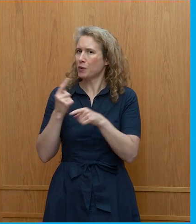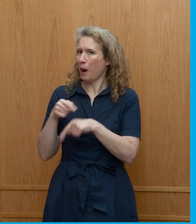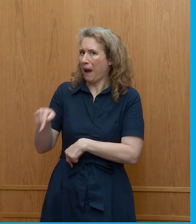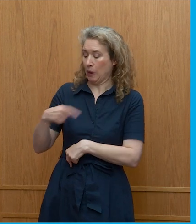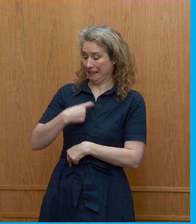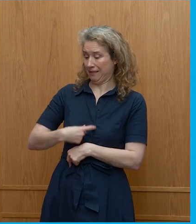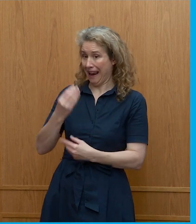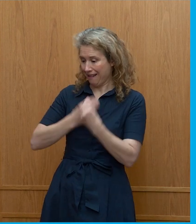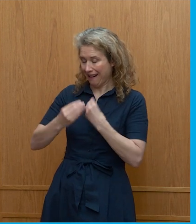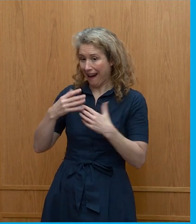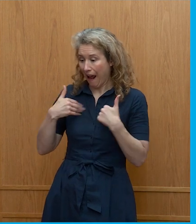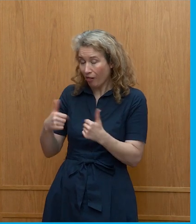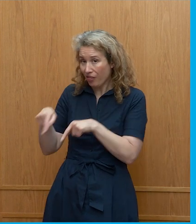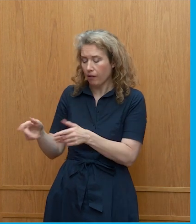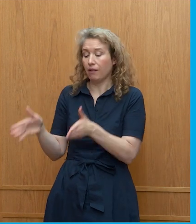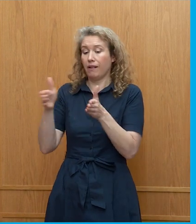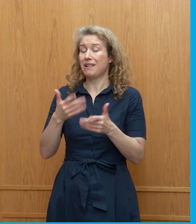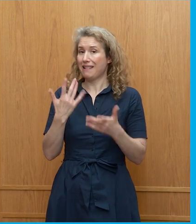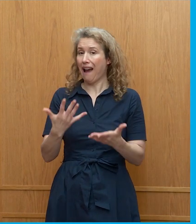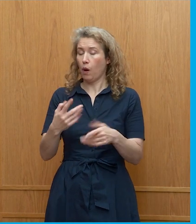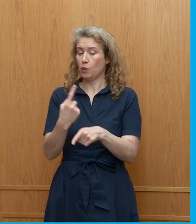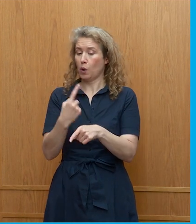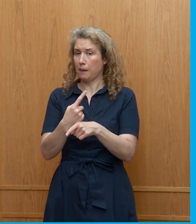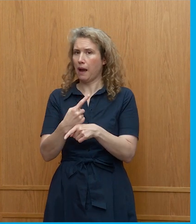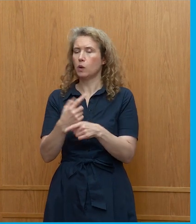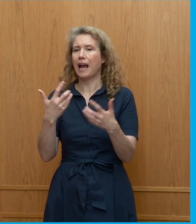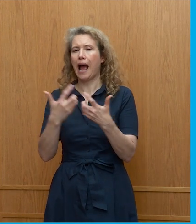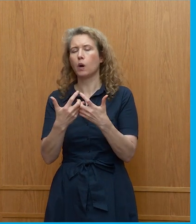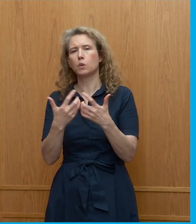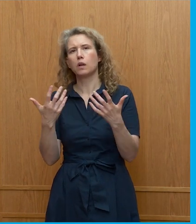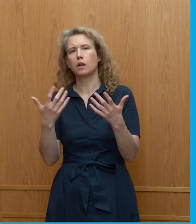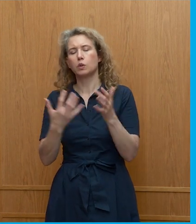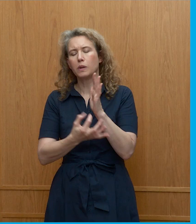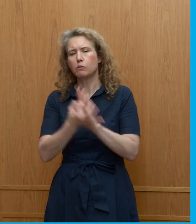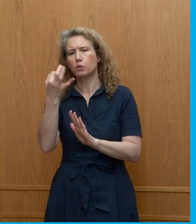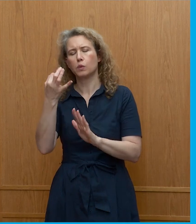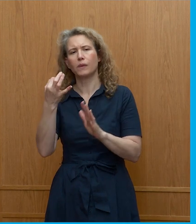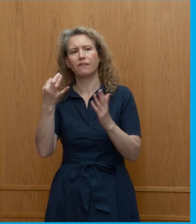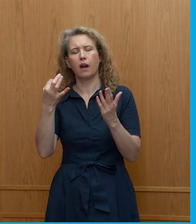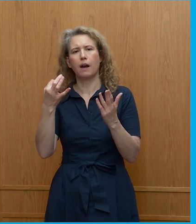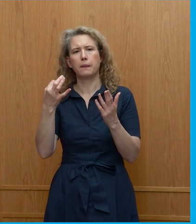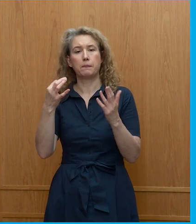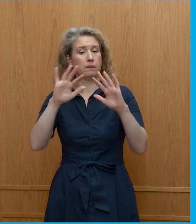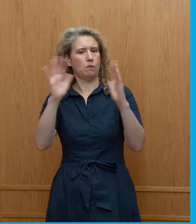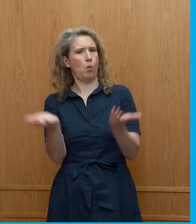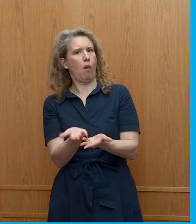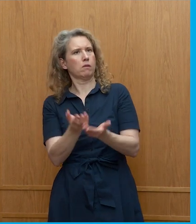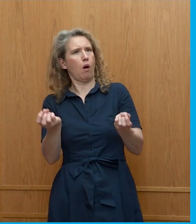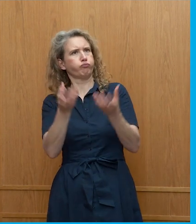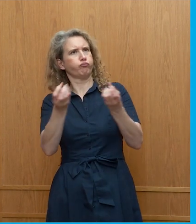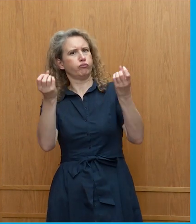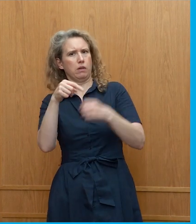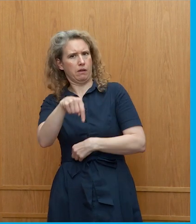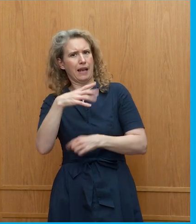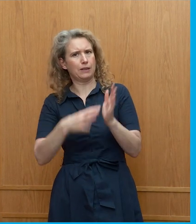needing to change the health of the nation with what we produce food-wise, but also needing to change greenhouse gas emissions